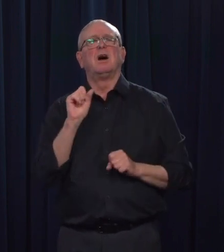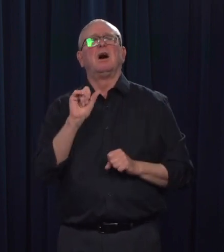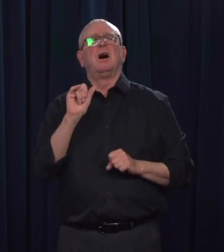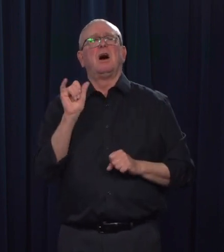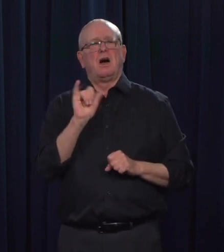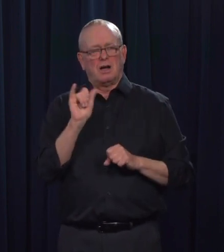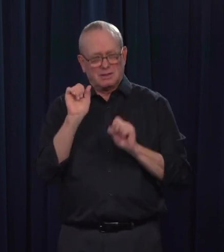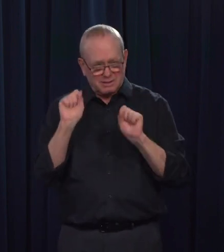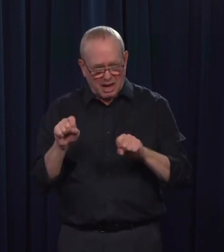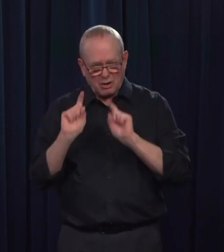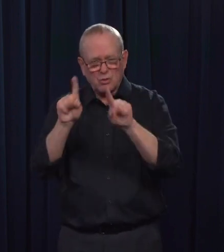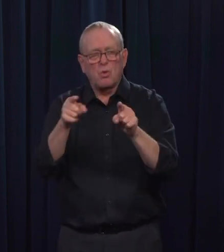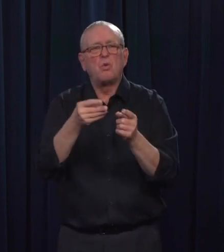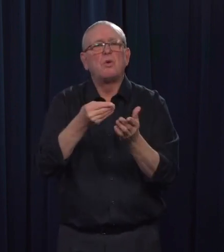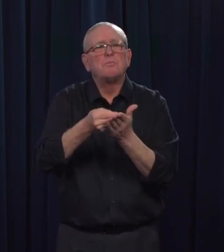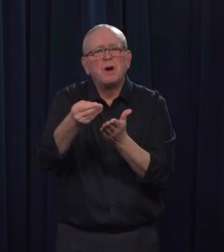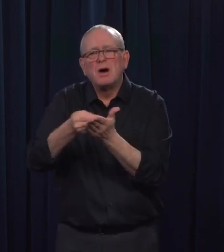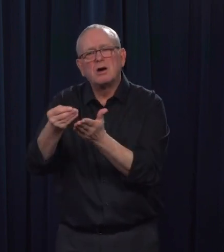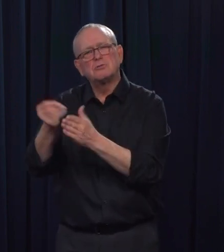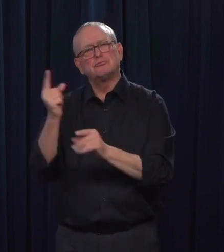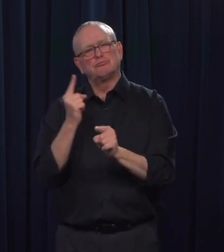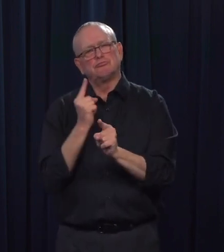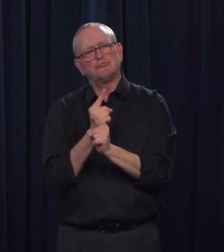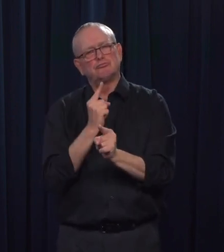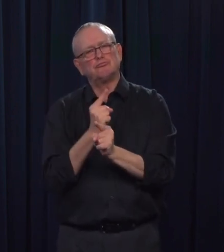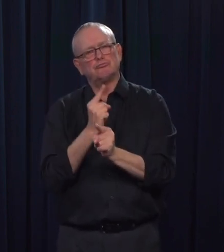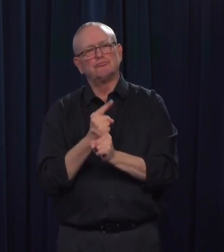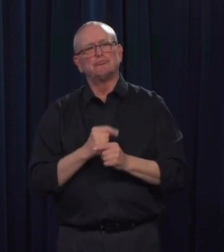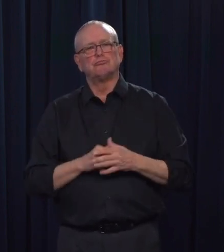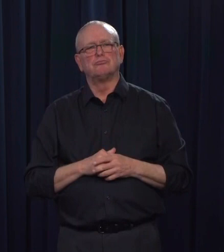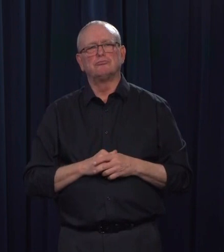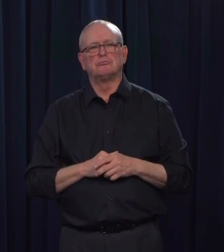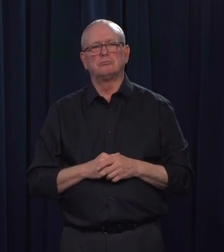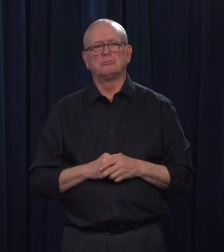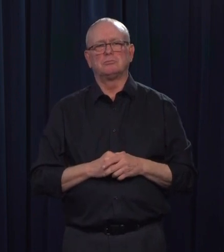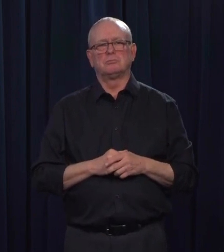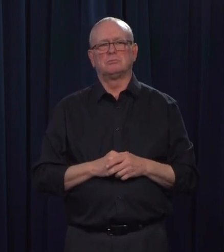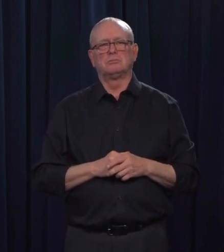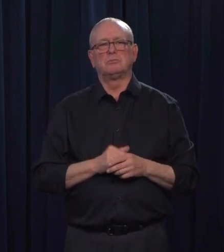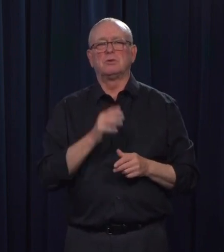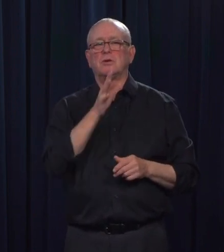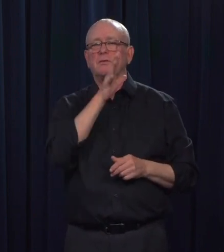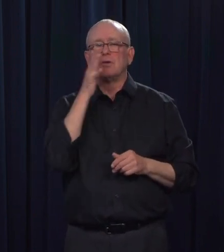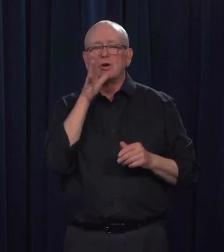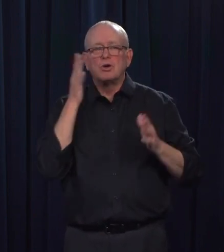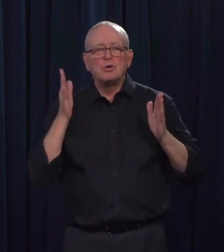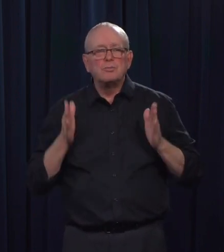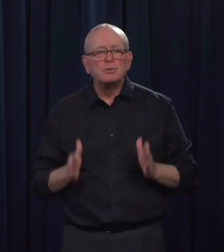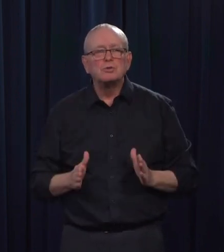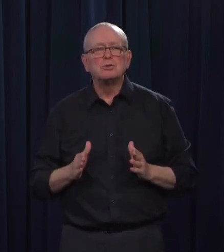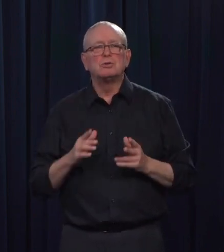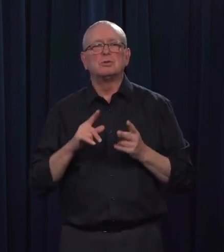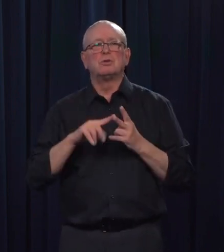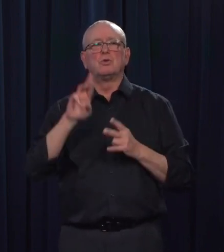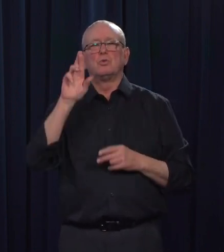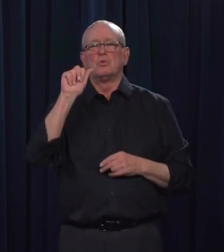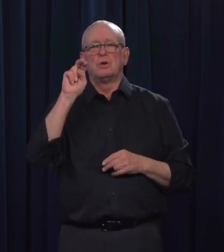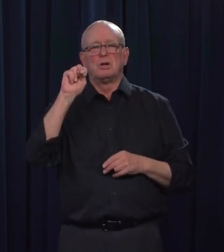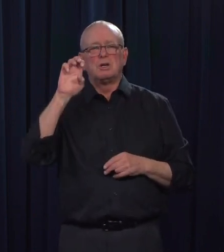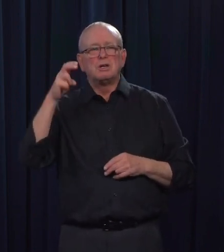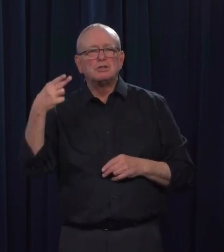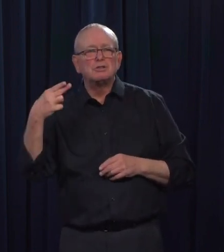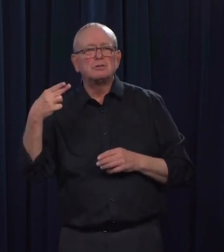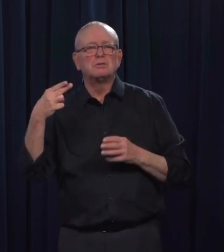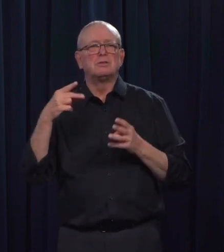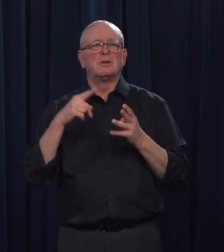sincere gratitude for essential service providers like farmers, ranchers, food processors, truck drivers, delivery people, retailers,